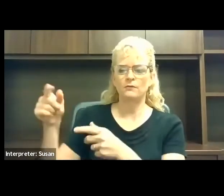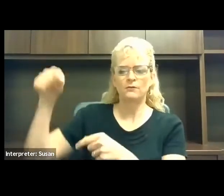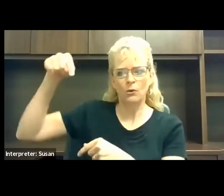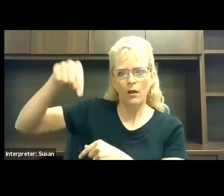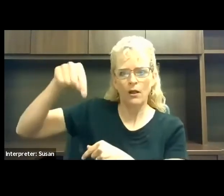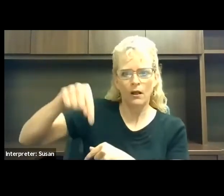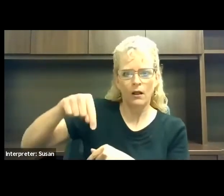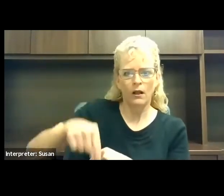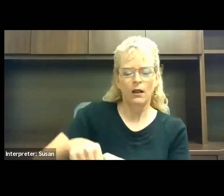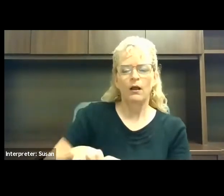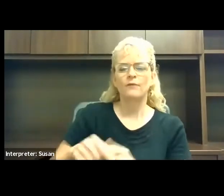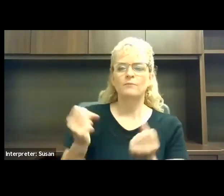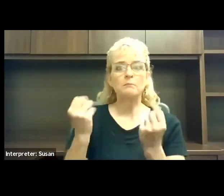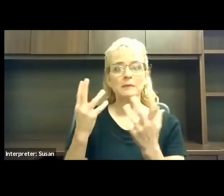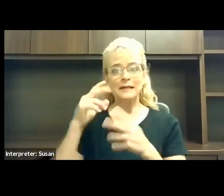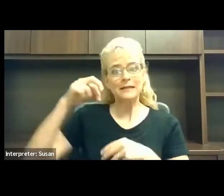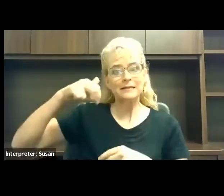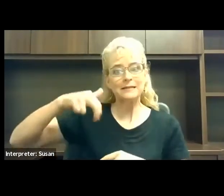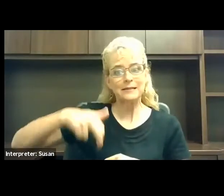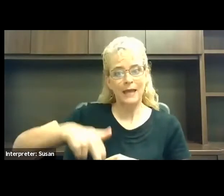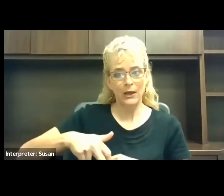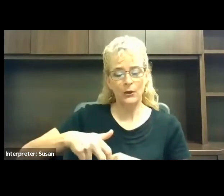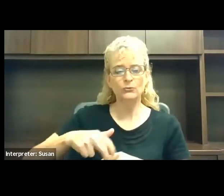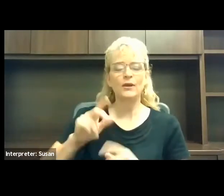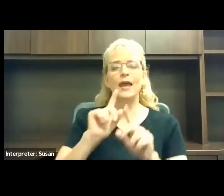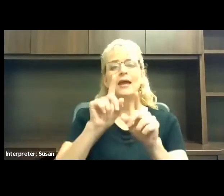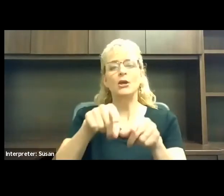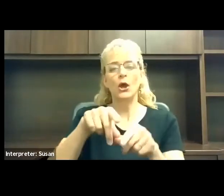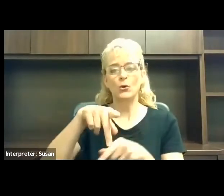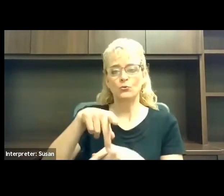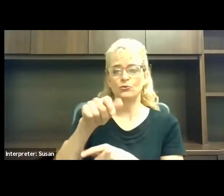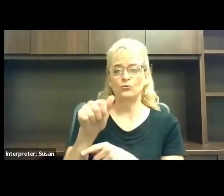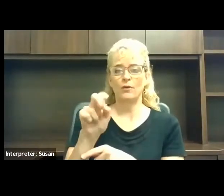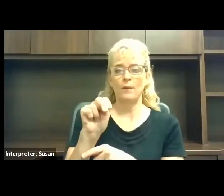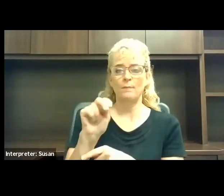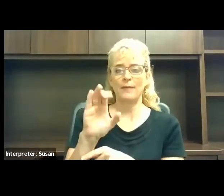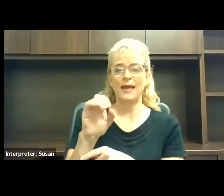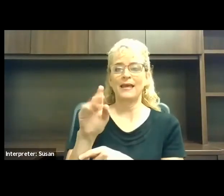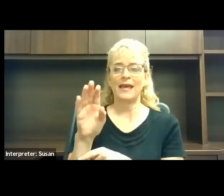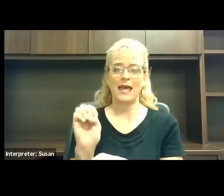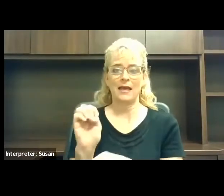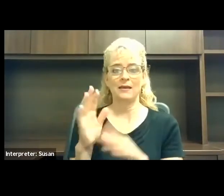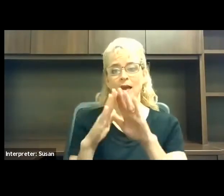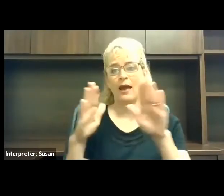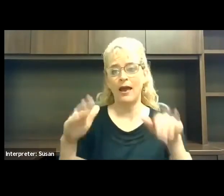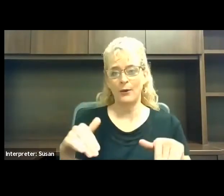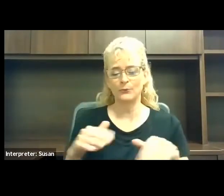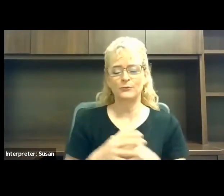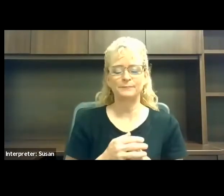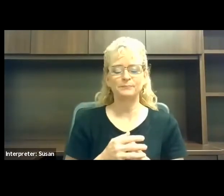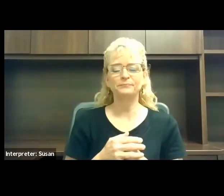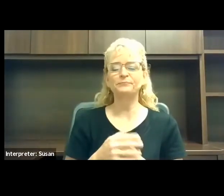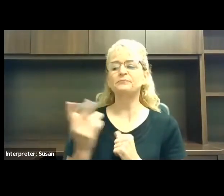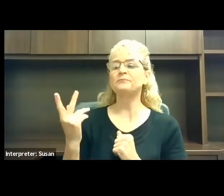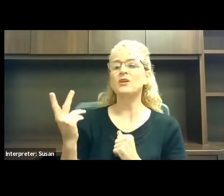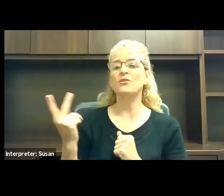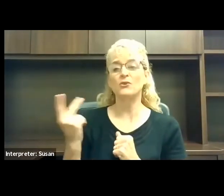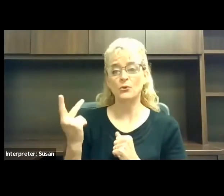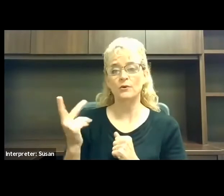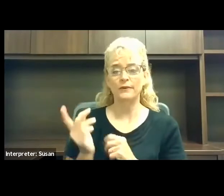house, pull him up another two flights of stairs. And we're going to have pancakes. Well, we did that when we got there.